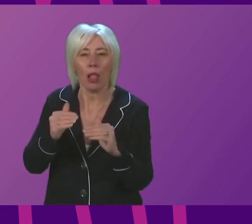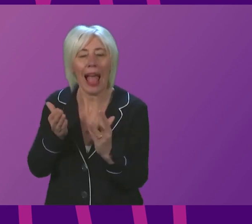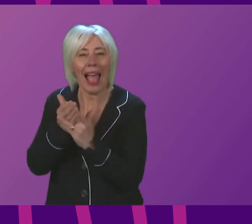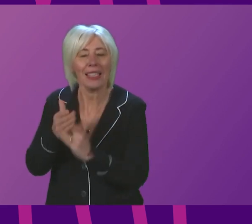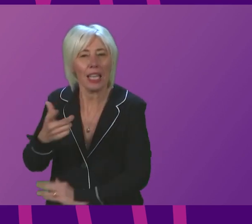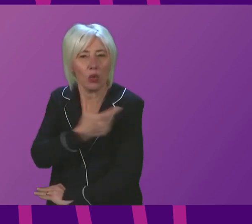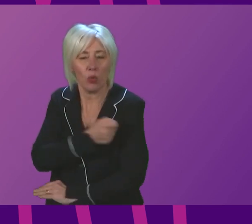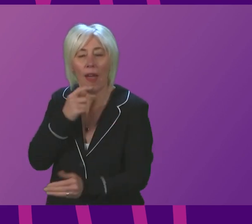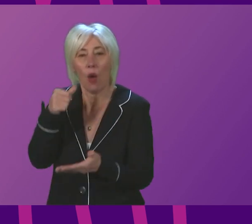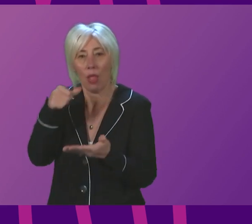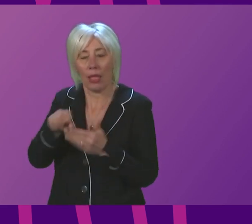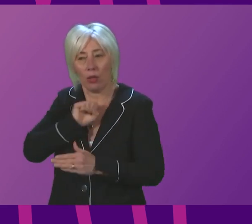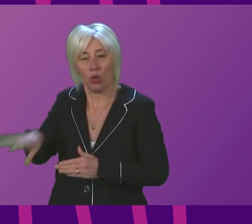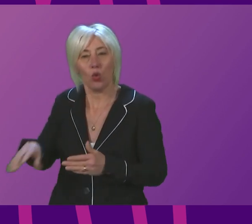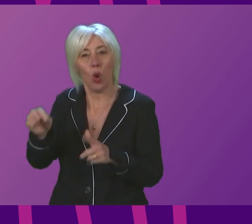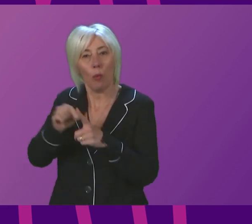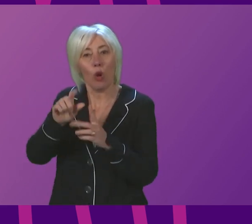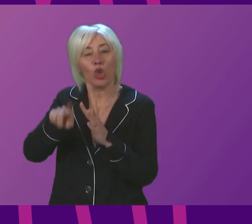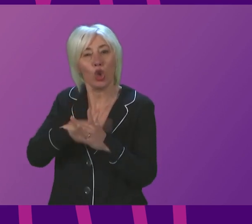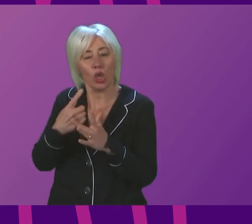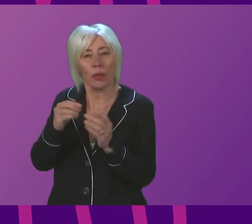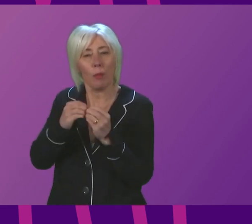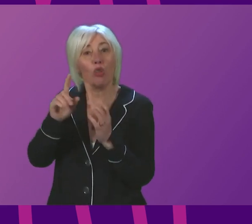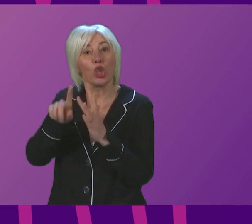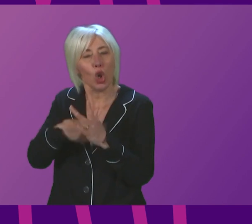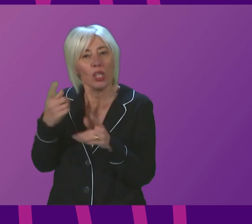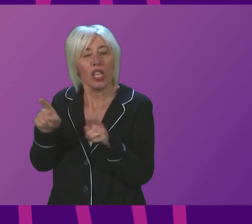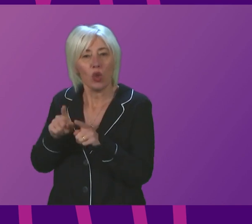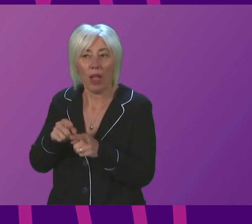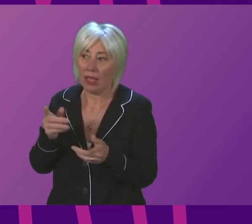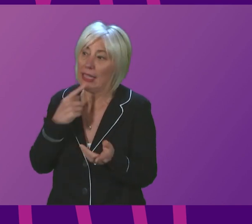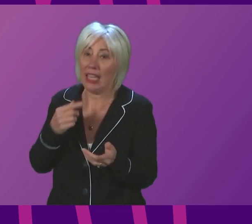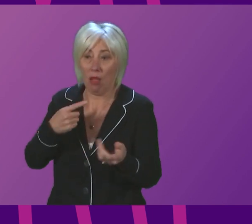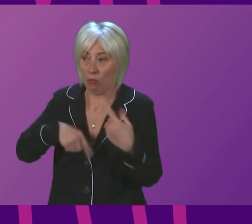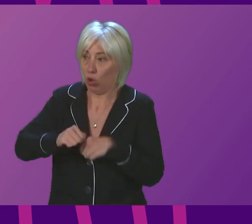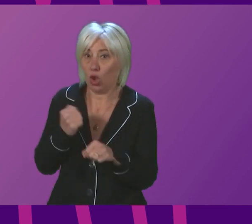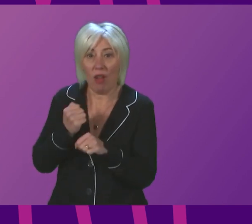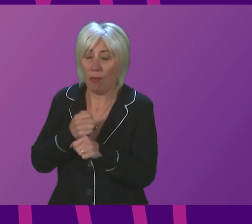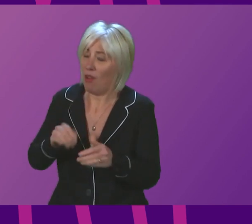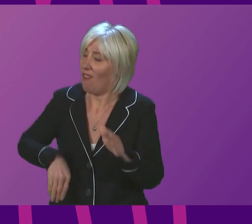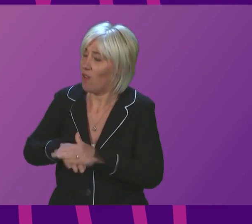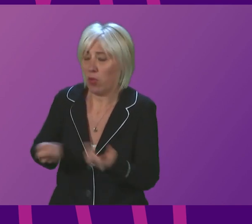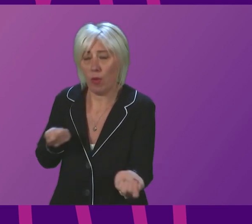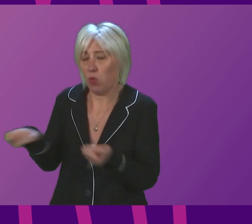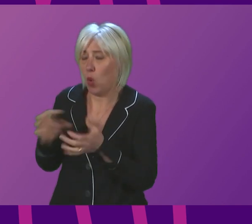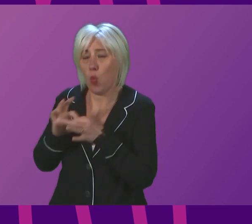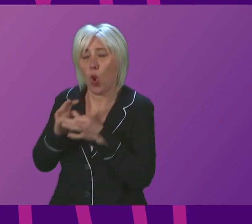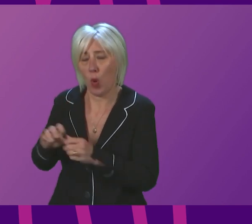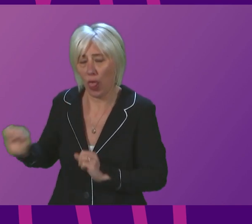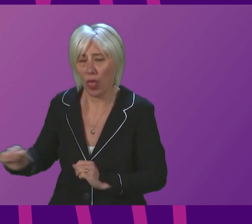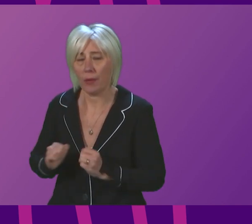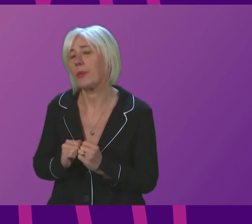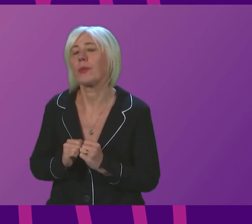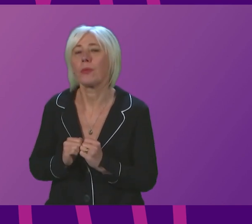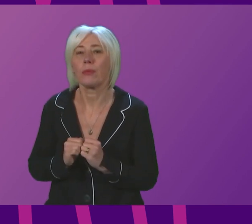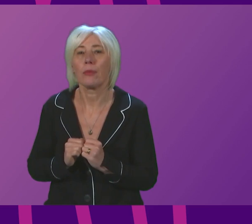encourage him to take whatever action is necessary, but also to offer the full cooperation of the Scottish Government in doing so. Pam Gossall to be followed by Rona